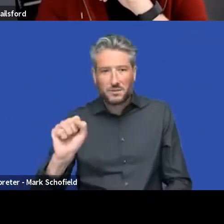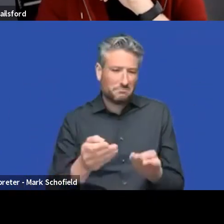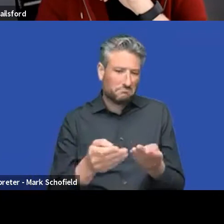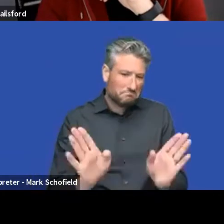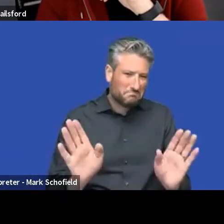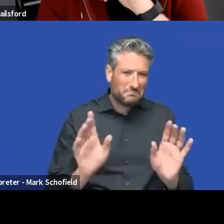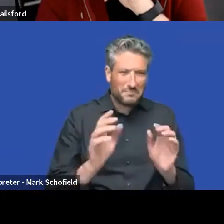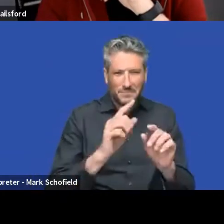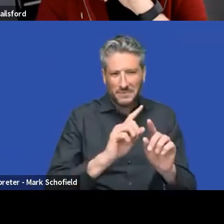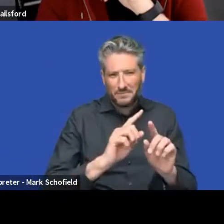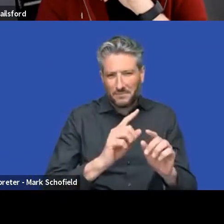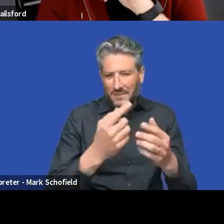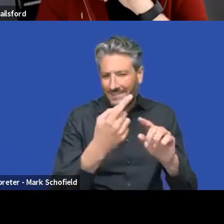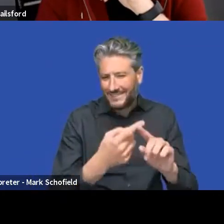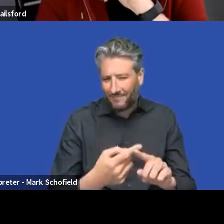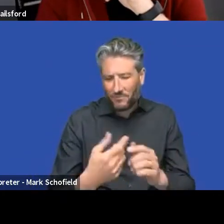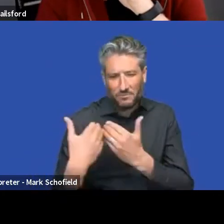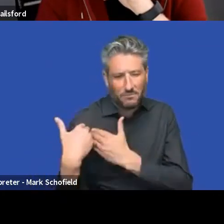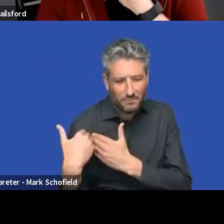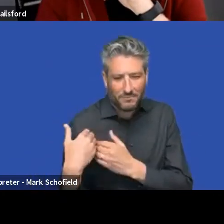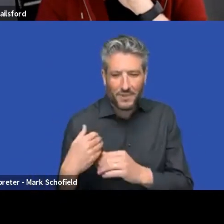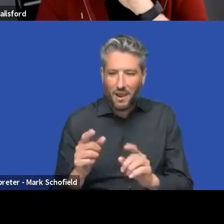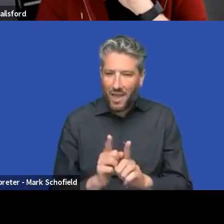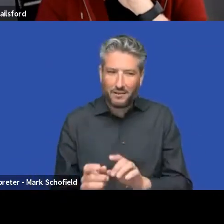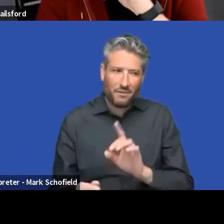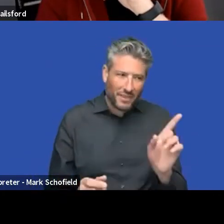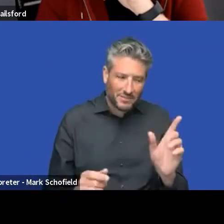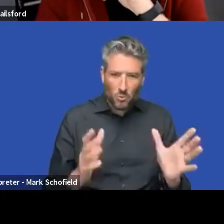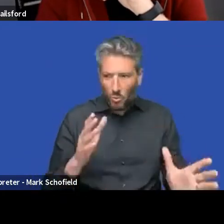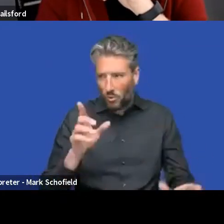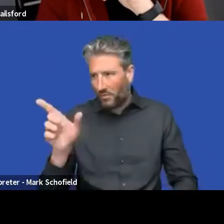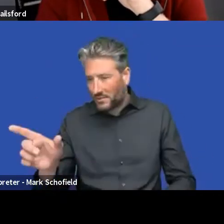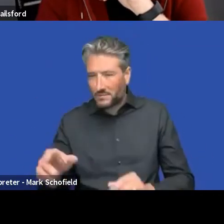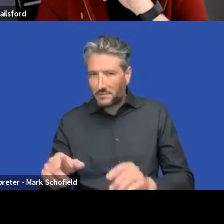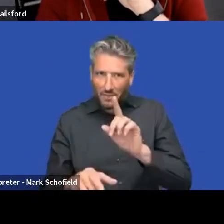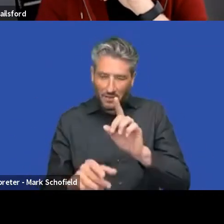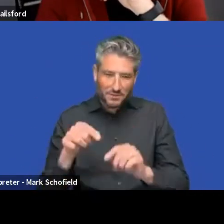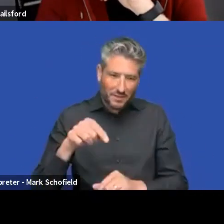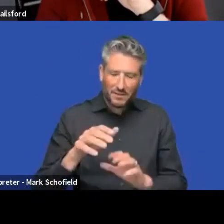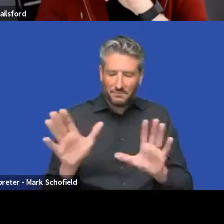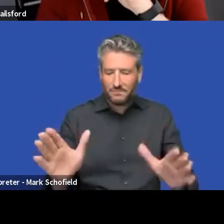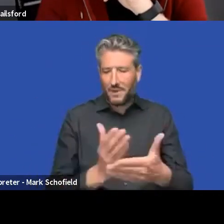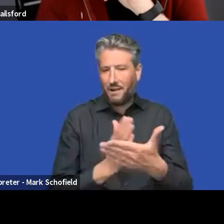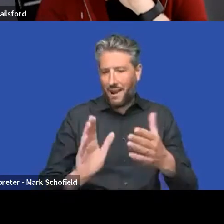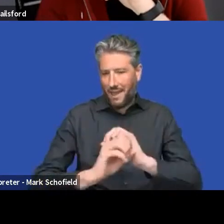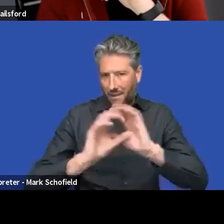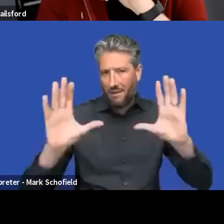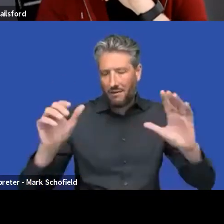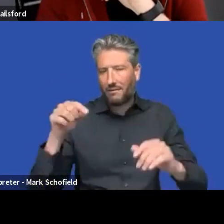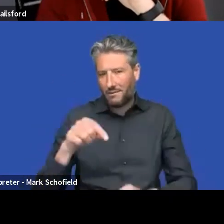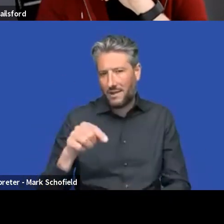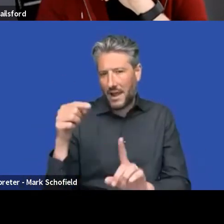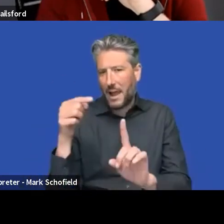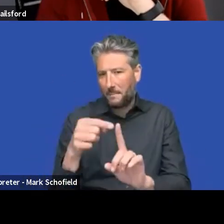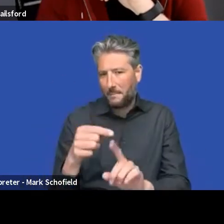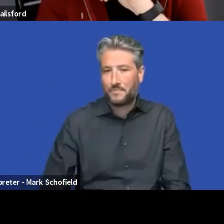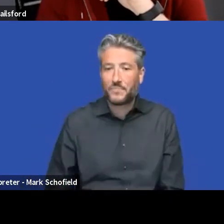East and West and everywhere. And so, but the components and the choice of using web components